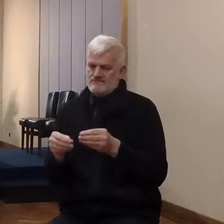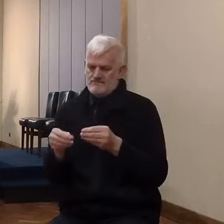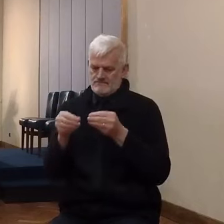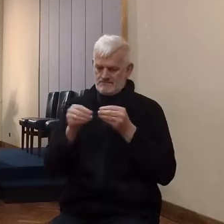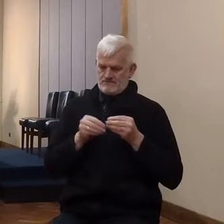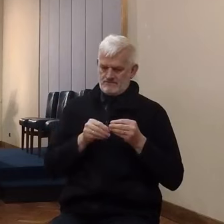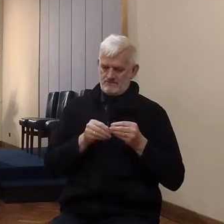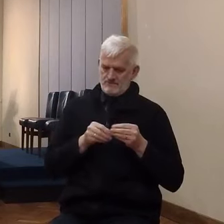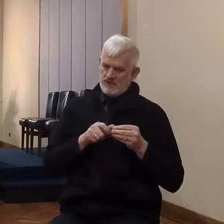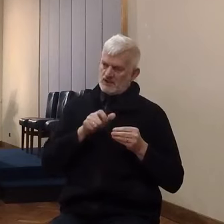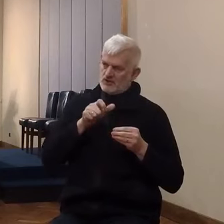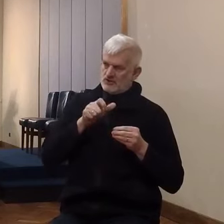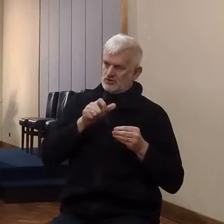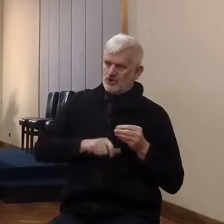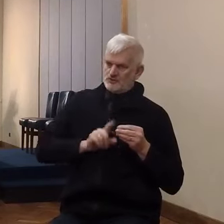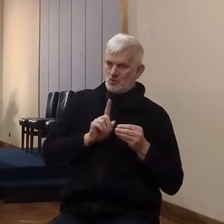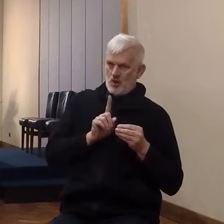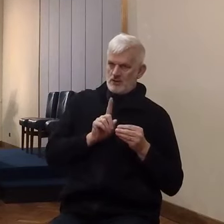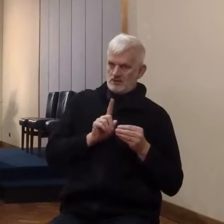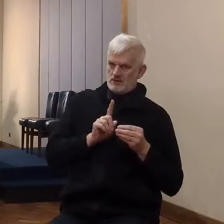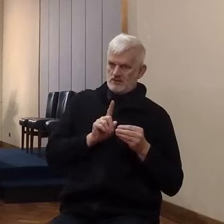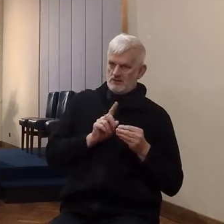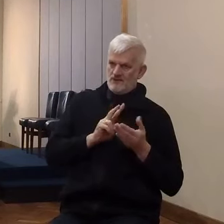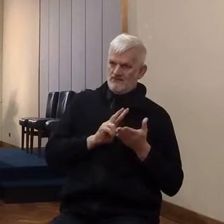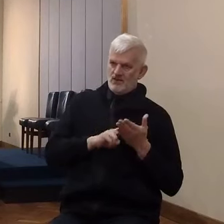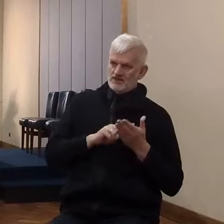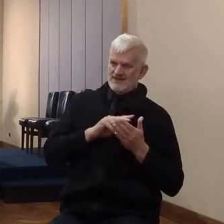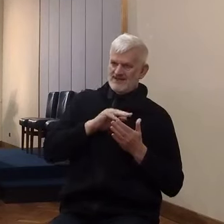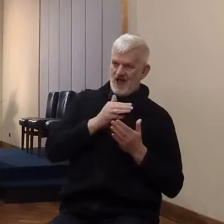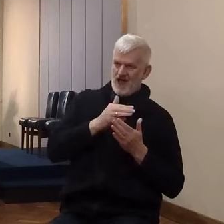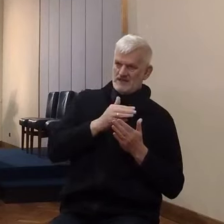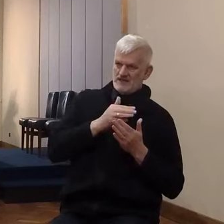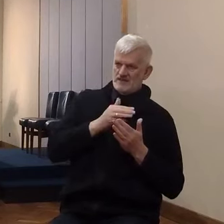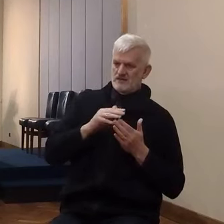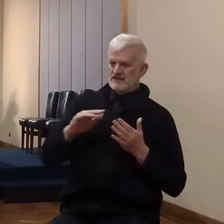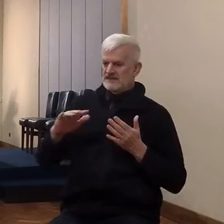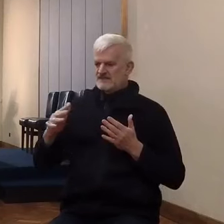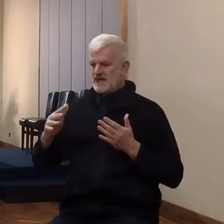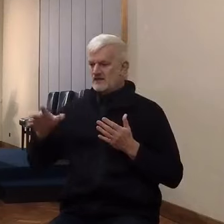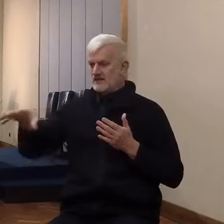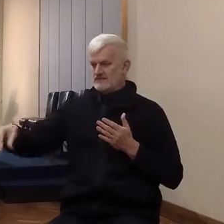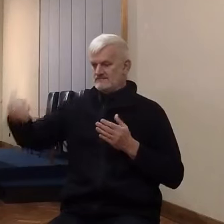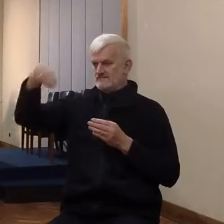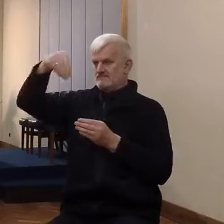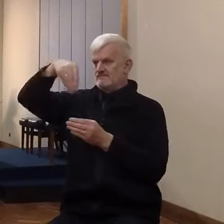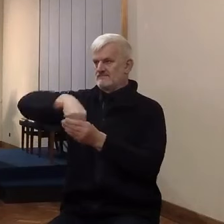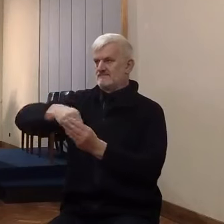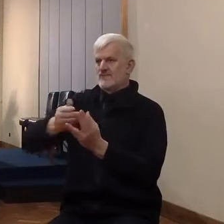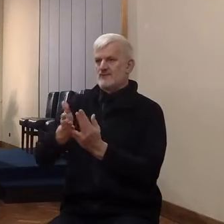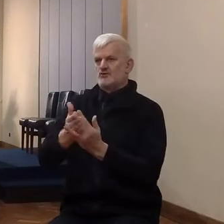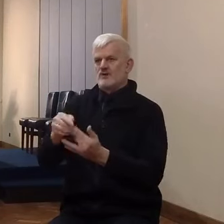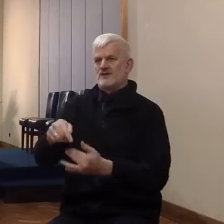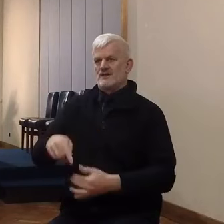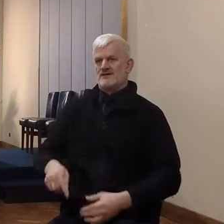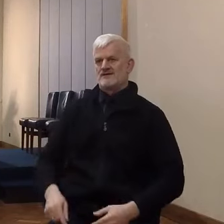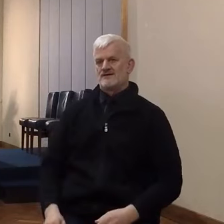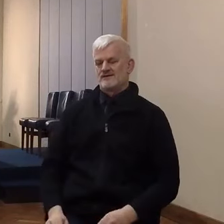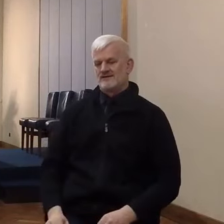commission to Joshua. And then in verse 10, then Joshua commanded the officers of the people, saying, Pass through the